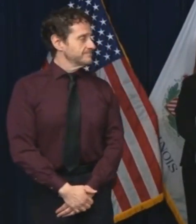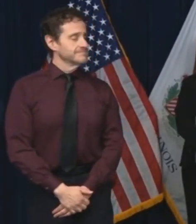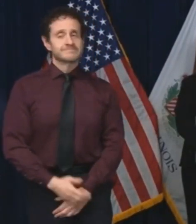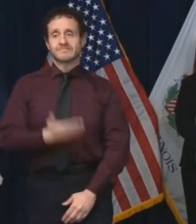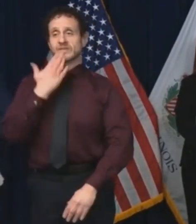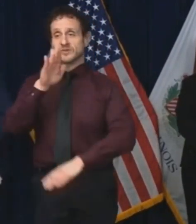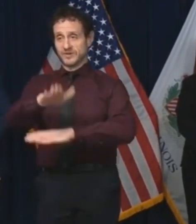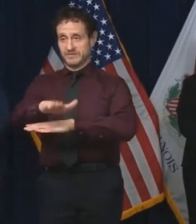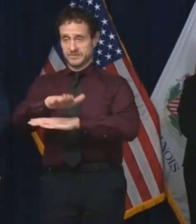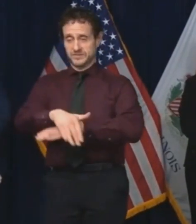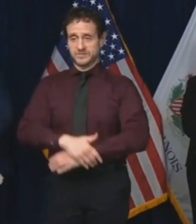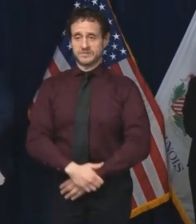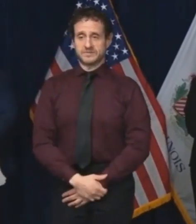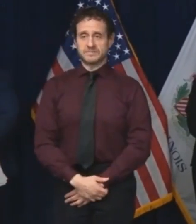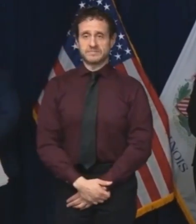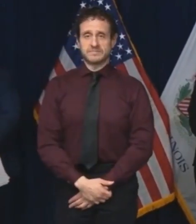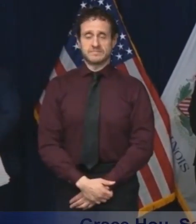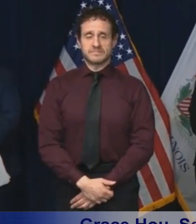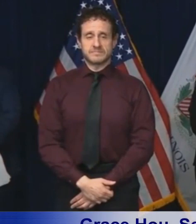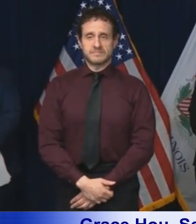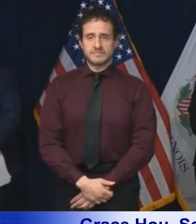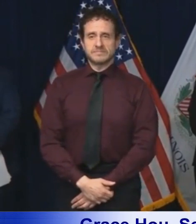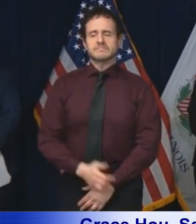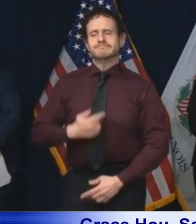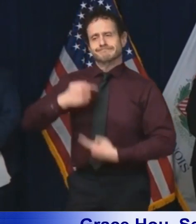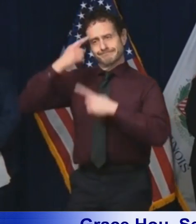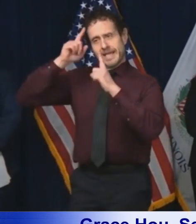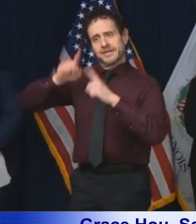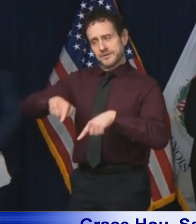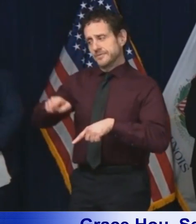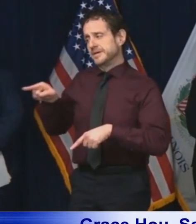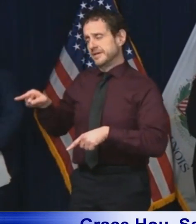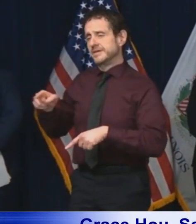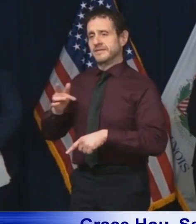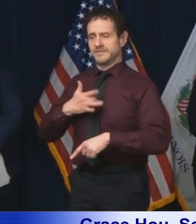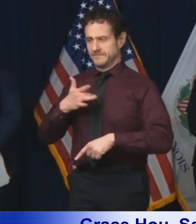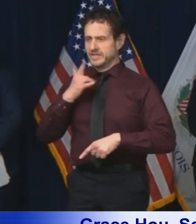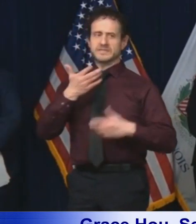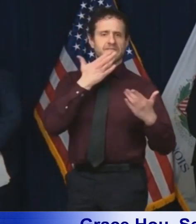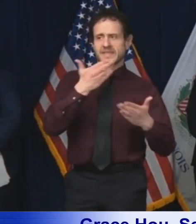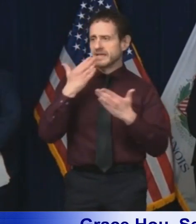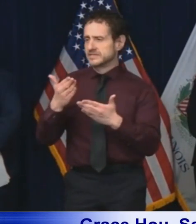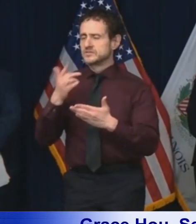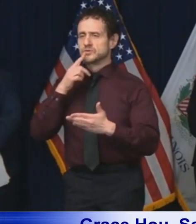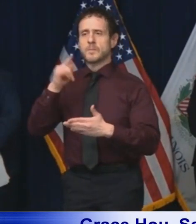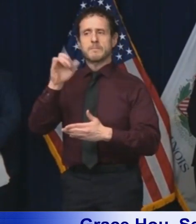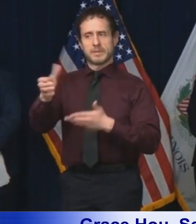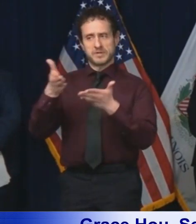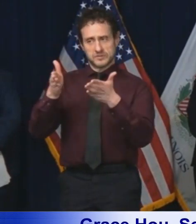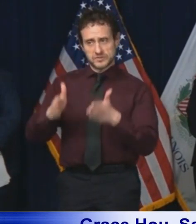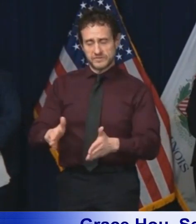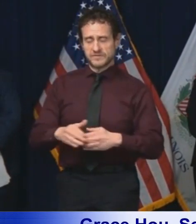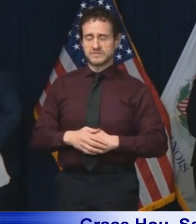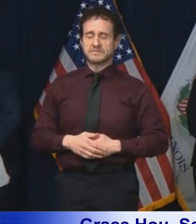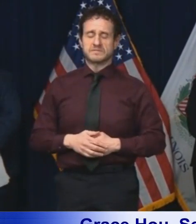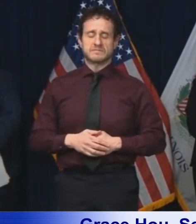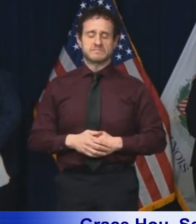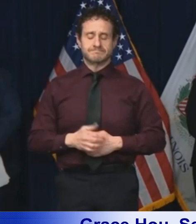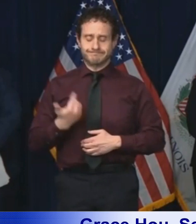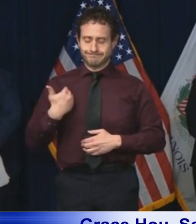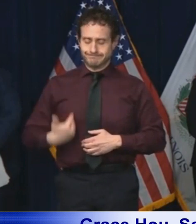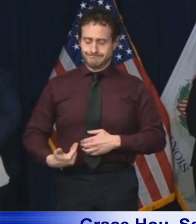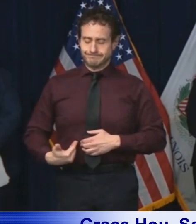Good afternoon. I'd like to echo the sentiment and gratitude to our public servants and also express my deep